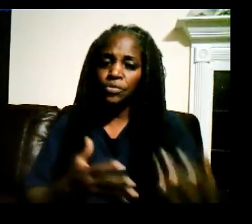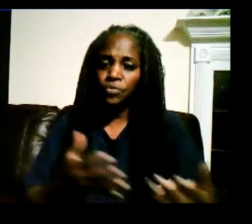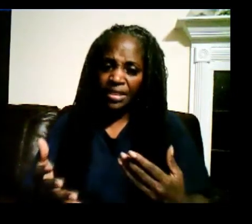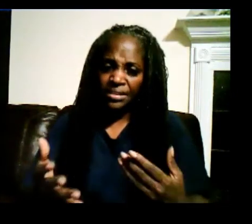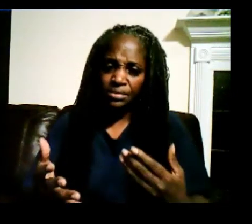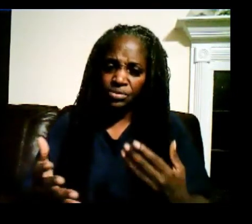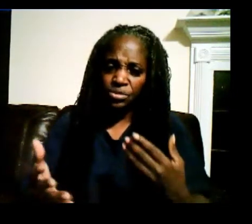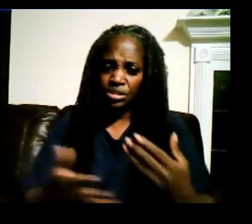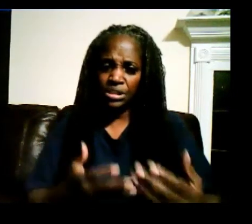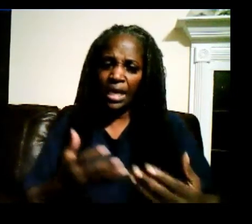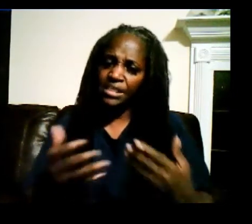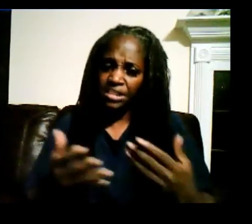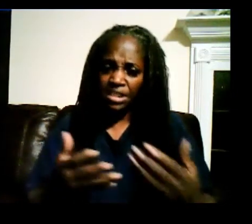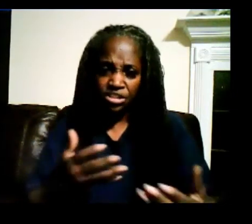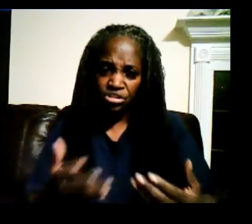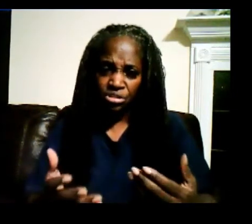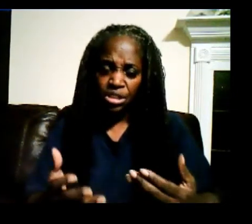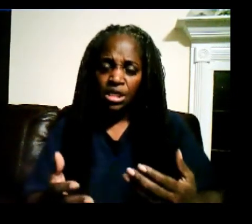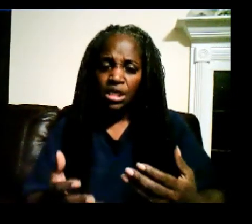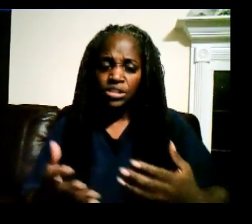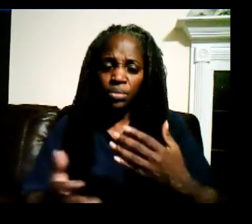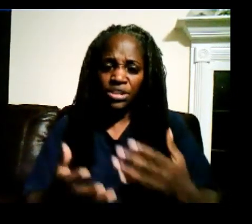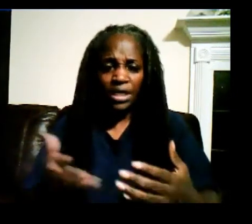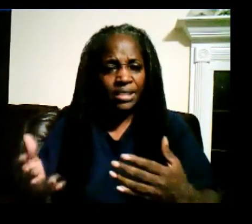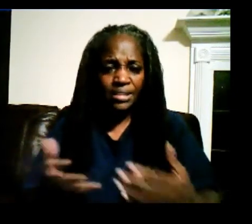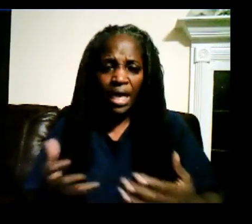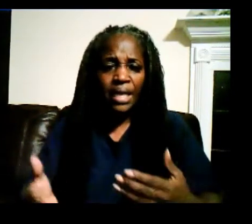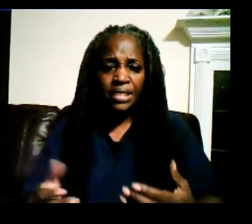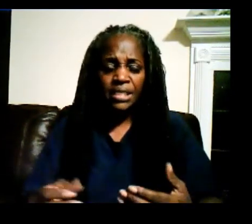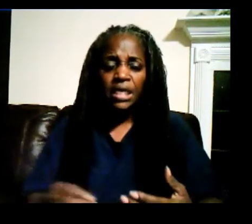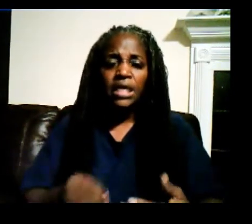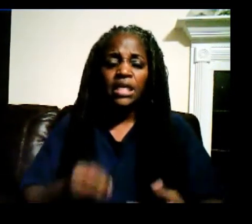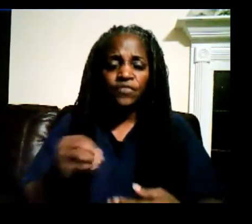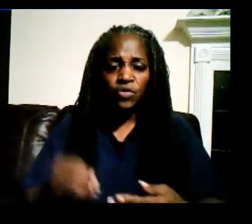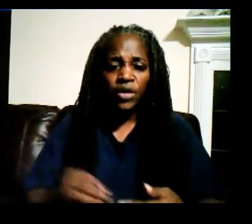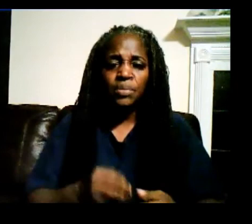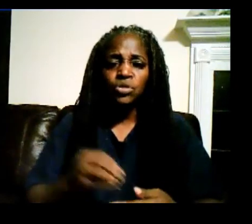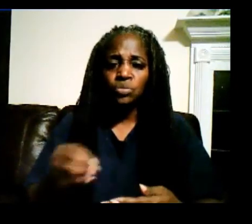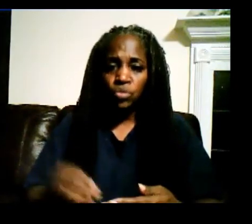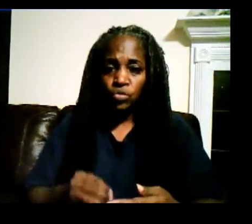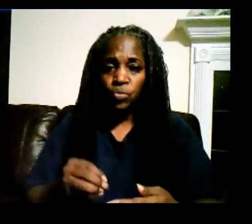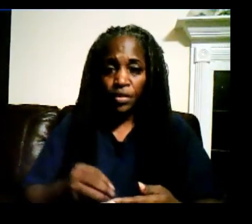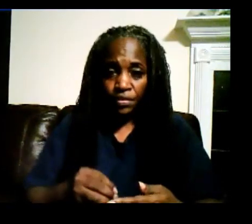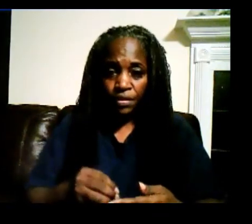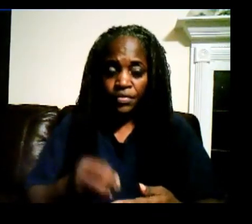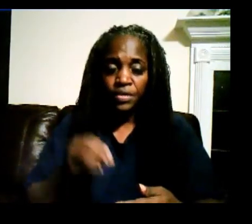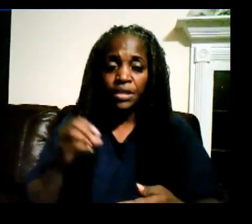unrest, such an agitation, so much anxiety, if you're able to move with the